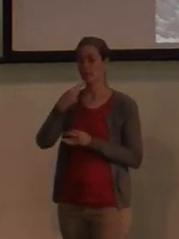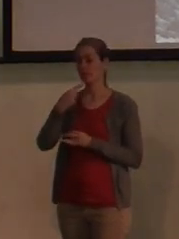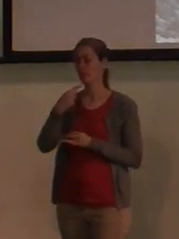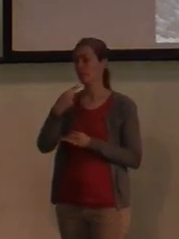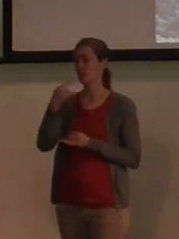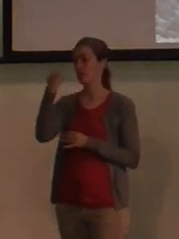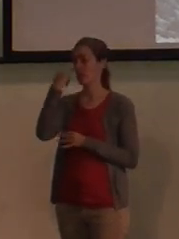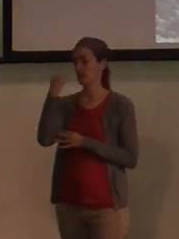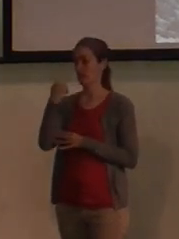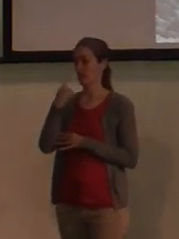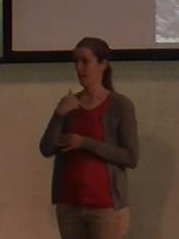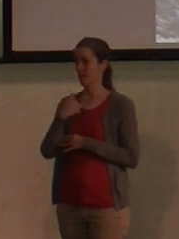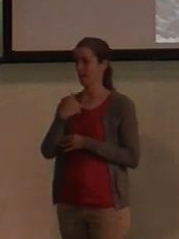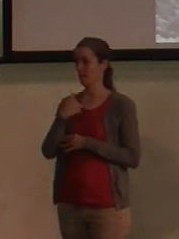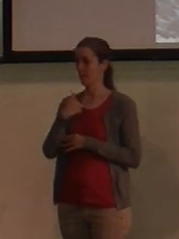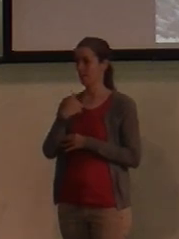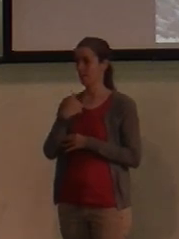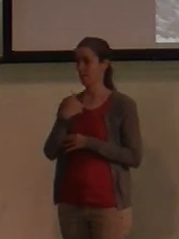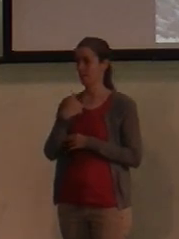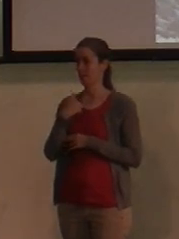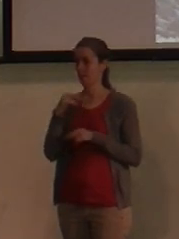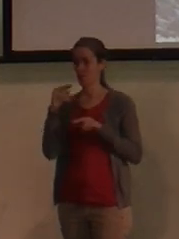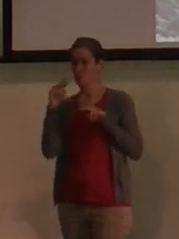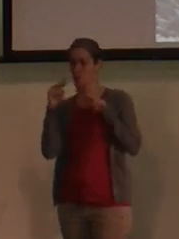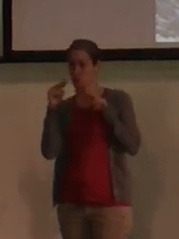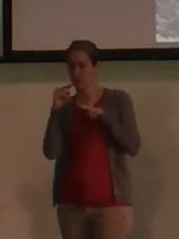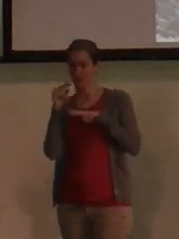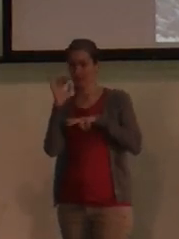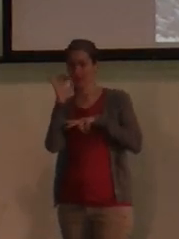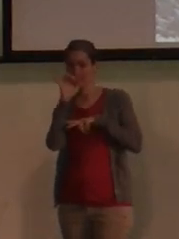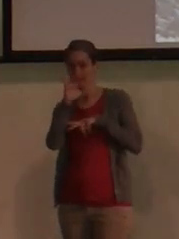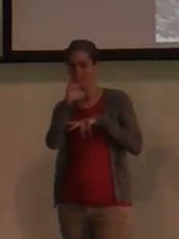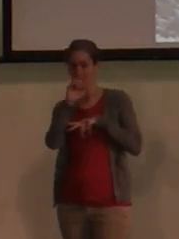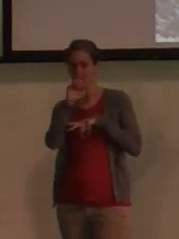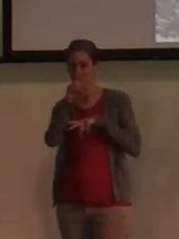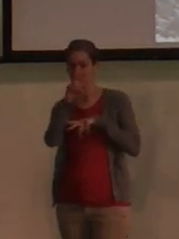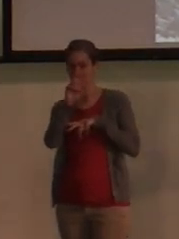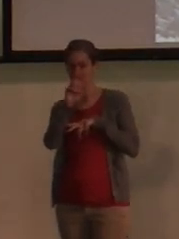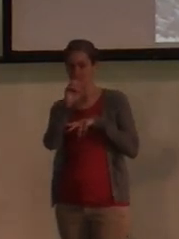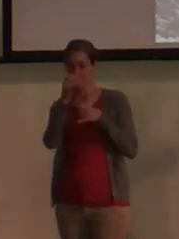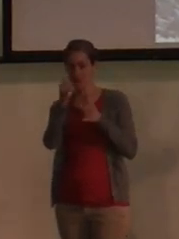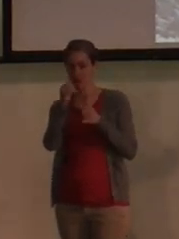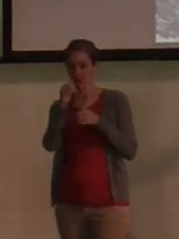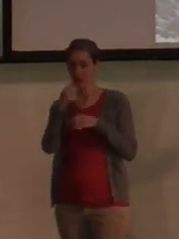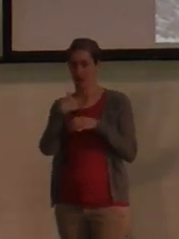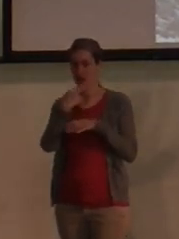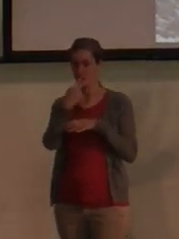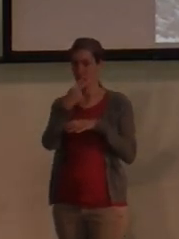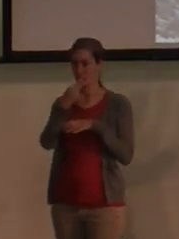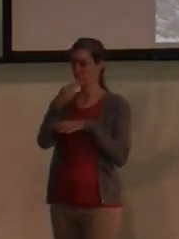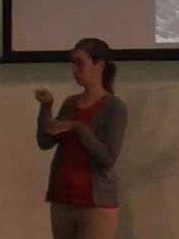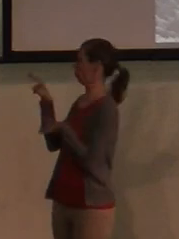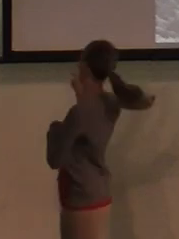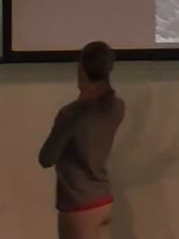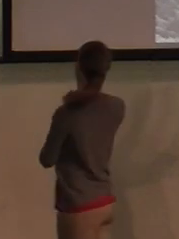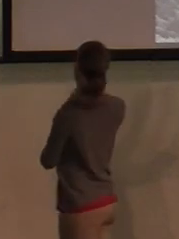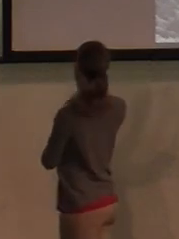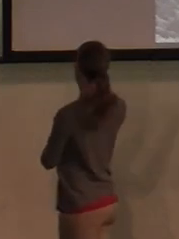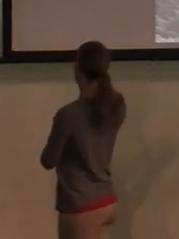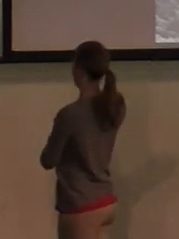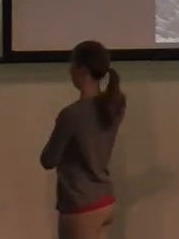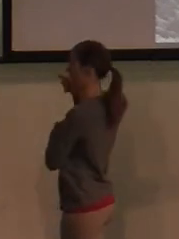if I'm looking at that cave right now and I turn directly around, I'm looking across the